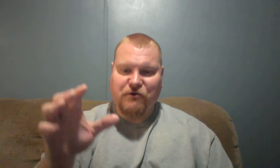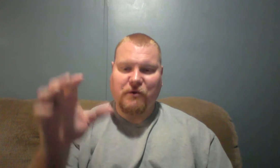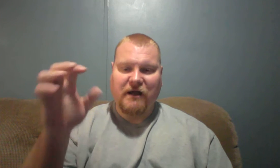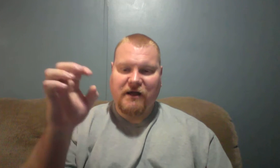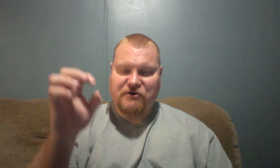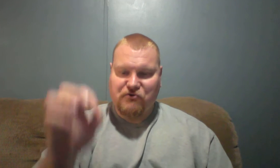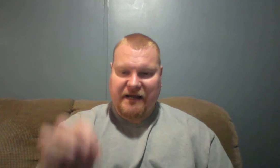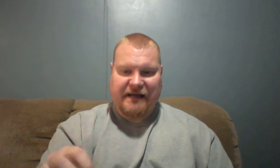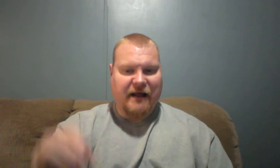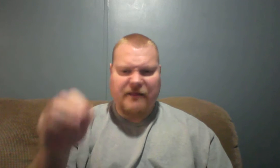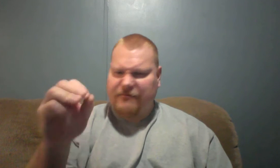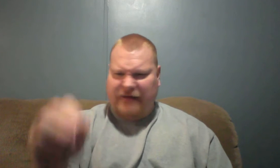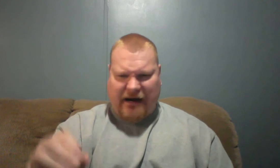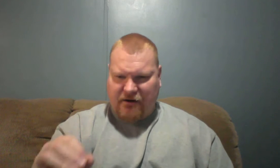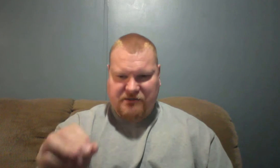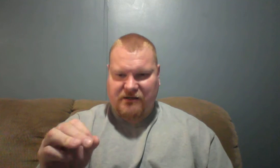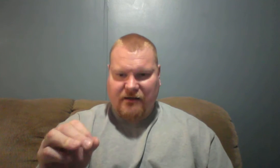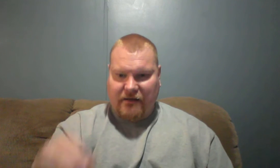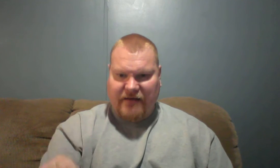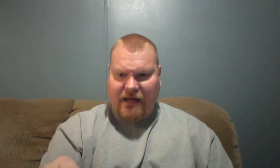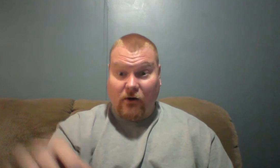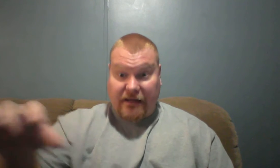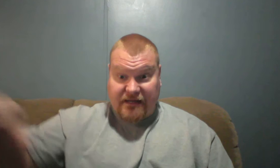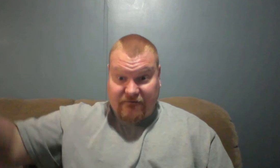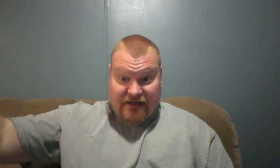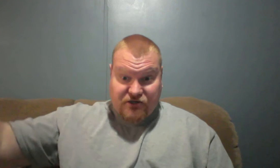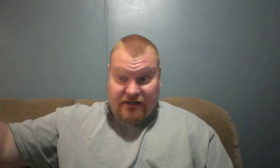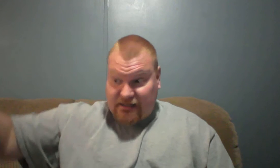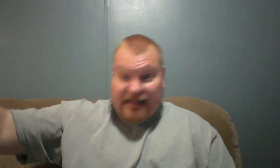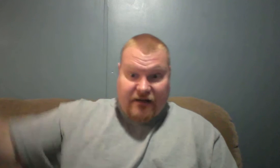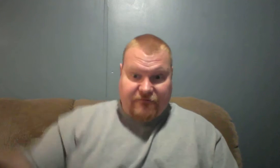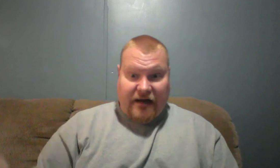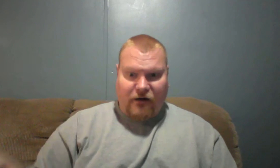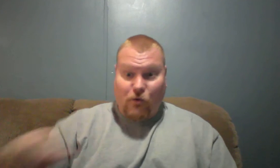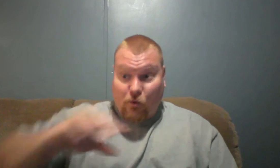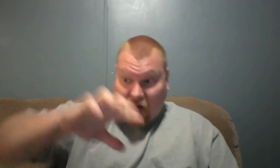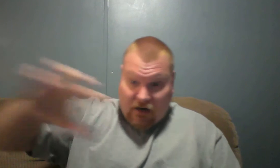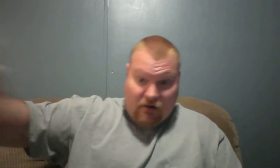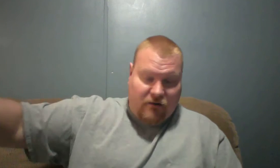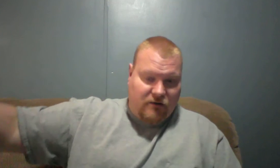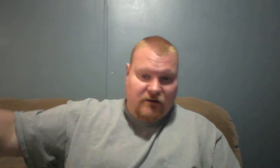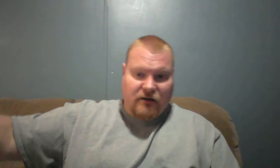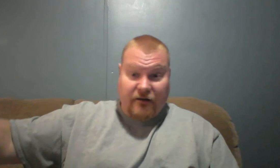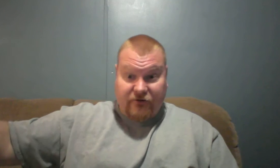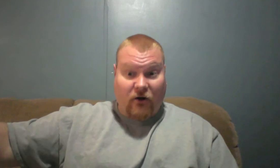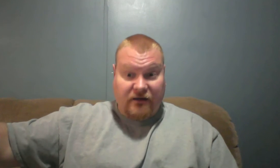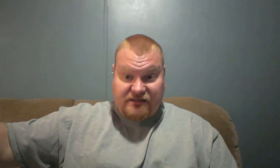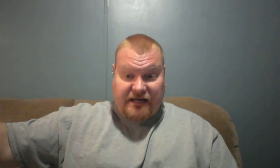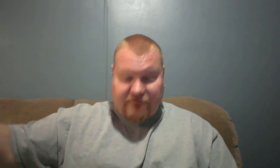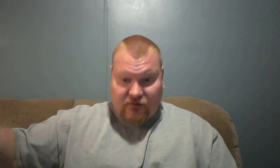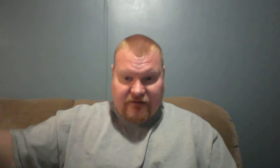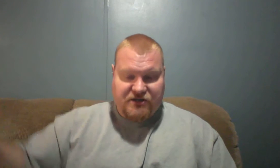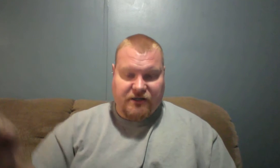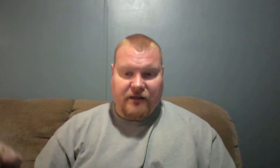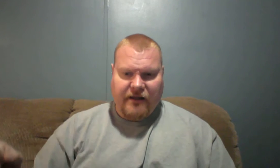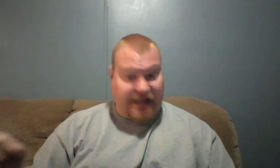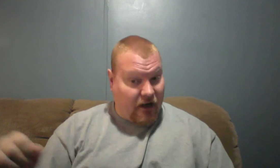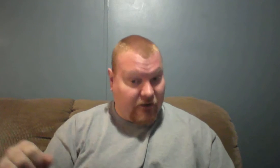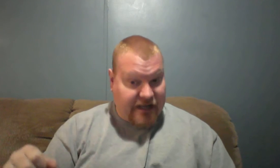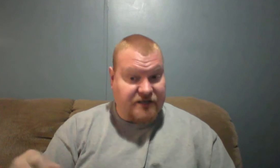dread the fires of hell and then eventually the lake of fire where all of darkness and evil eventually and all nations